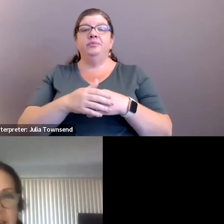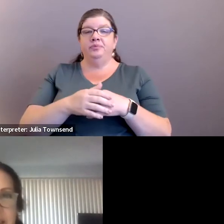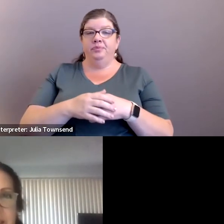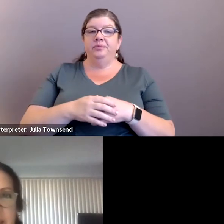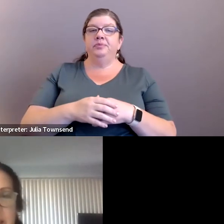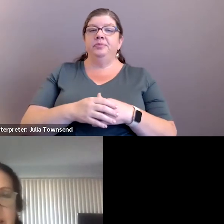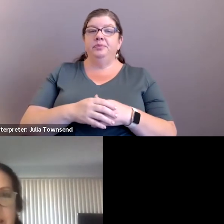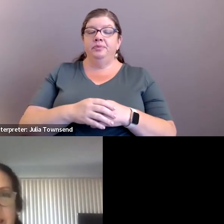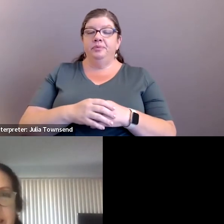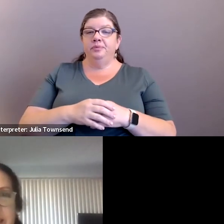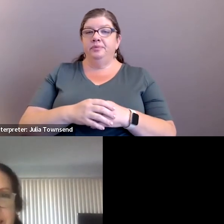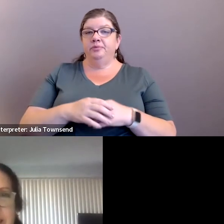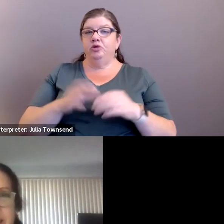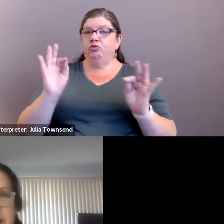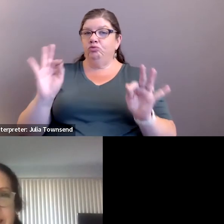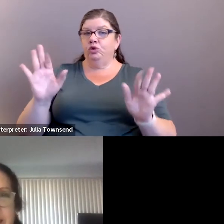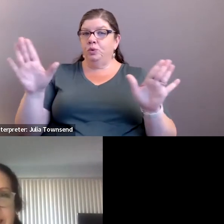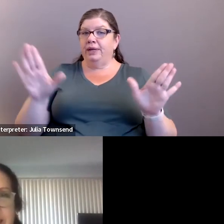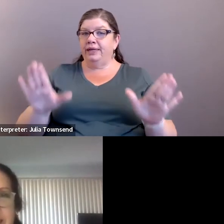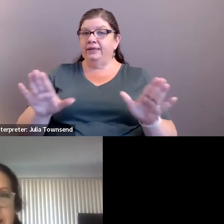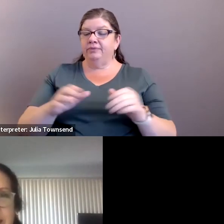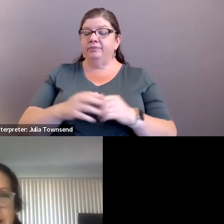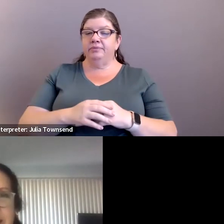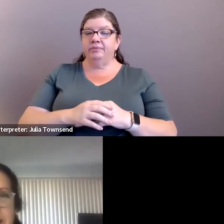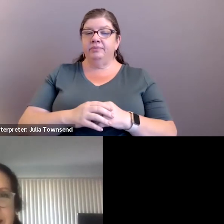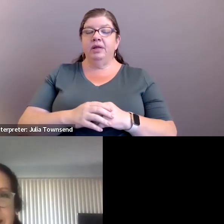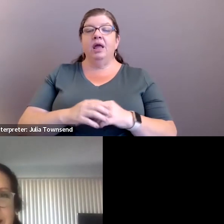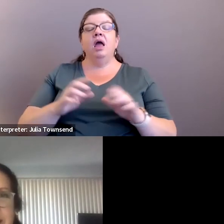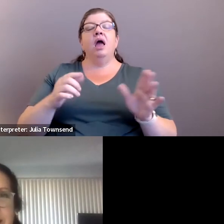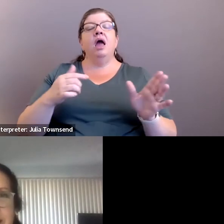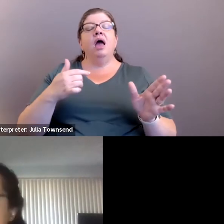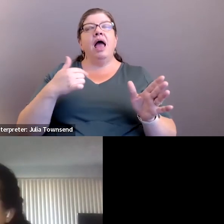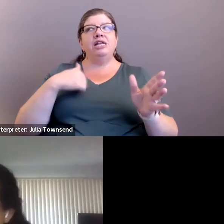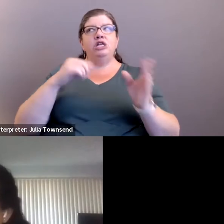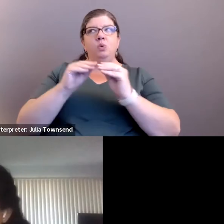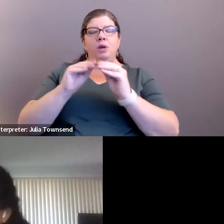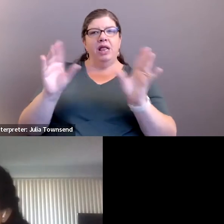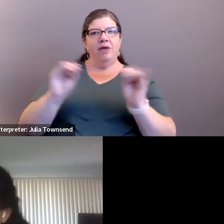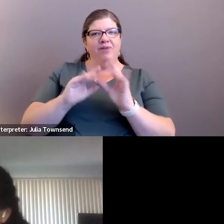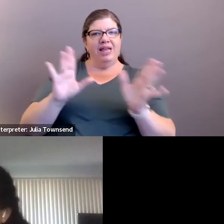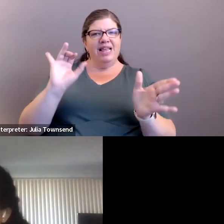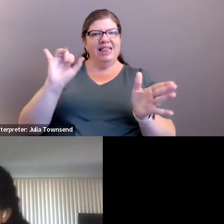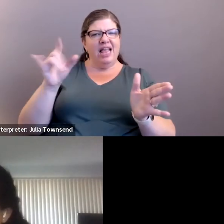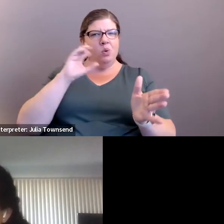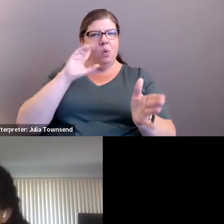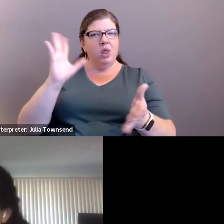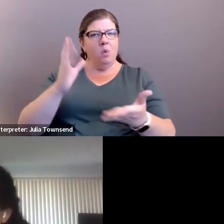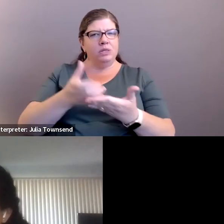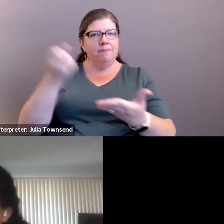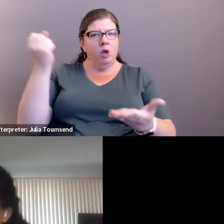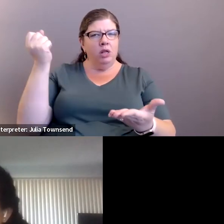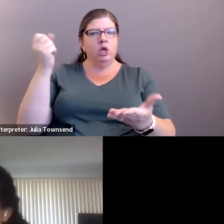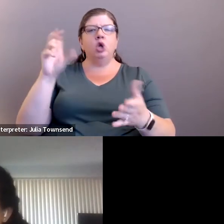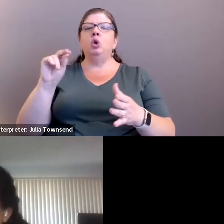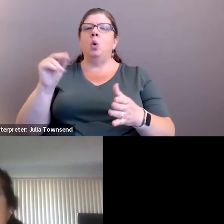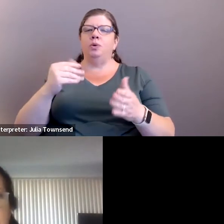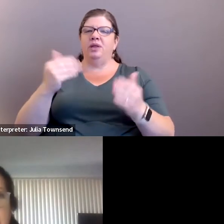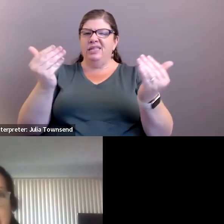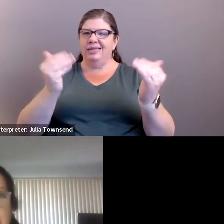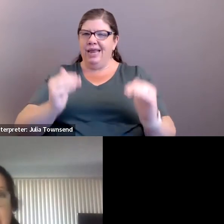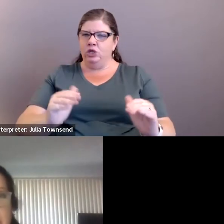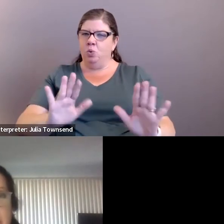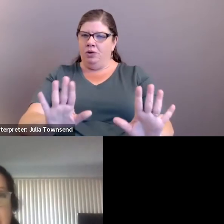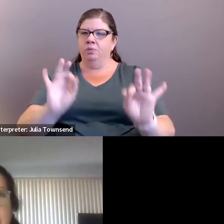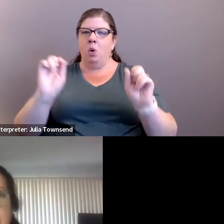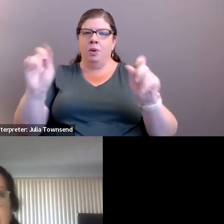Okay. That's all right. I just want clarification. Is that the one that was pulled? No. Okay. Great.